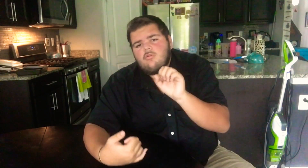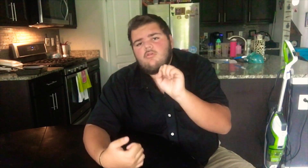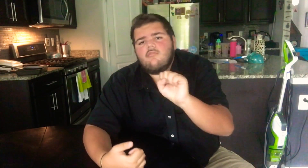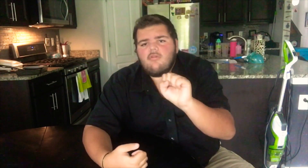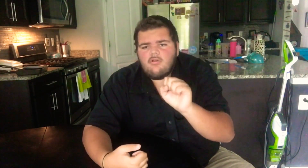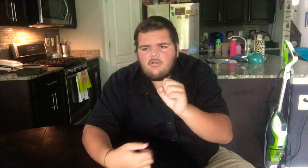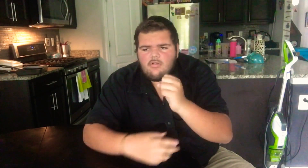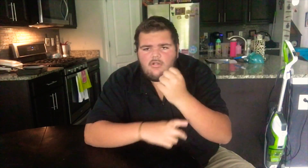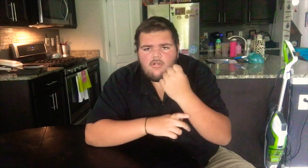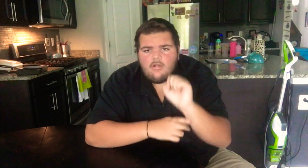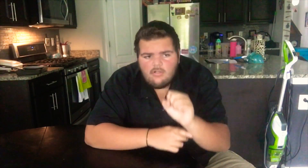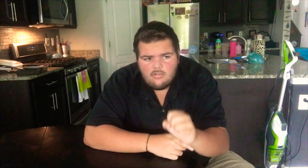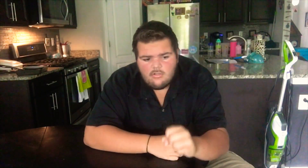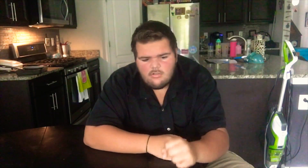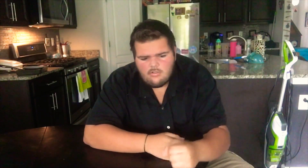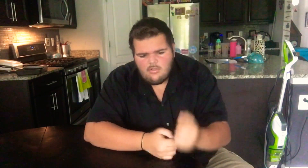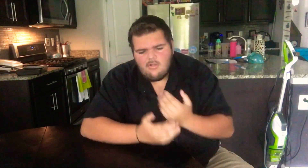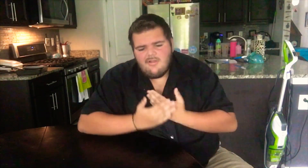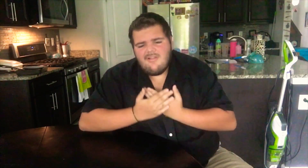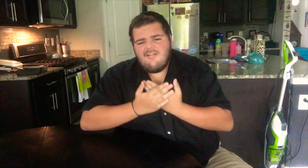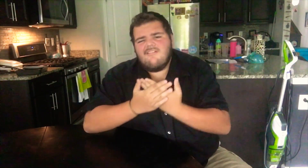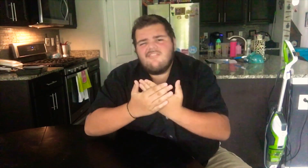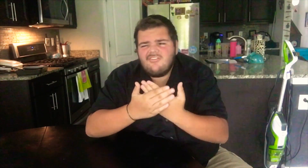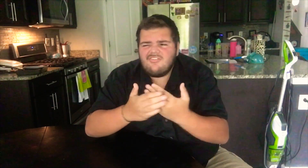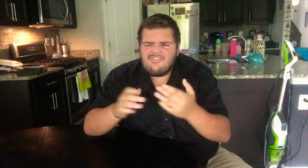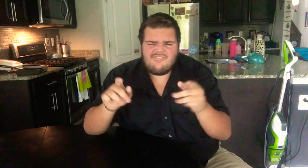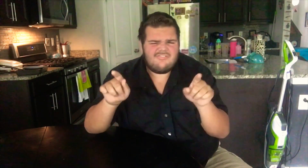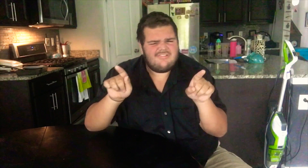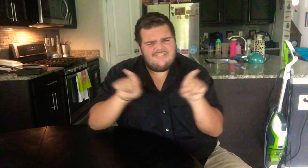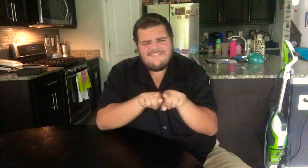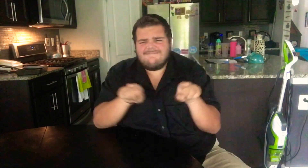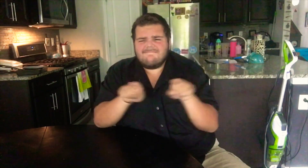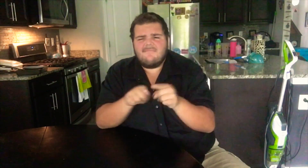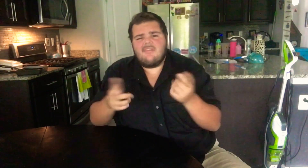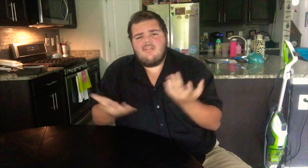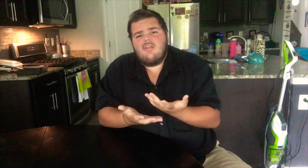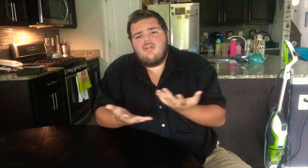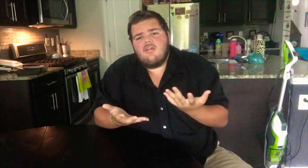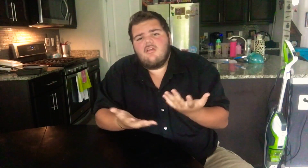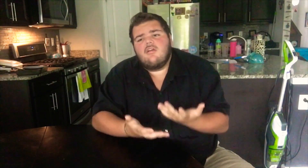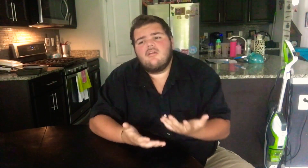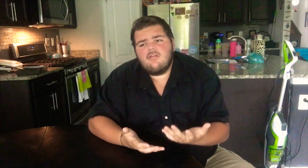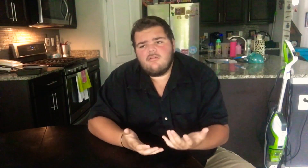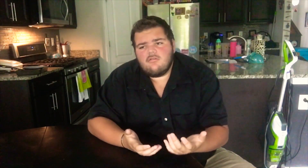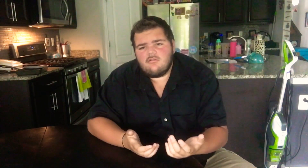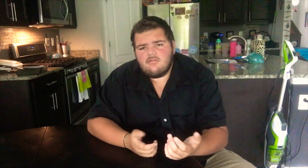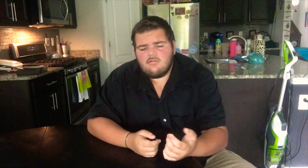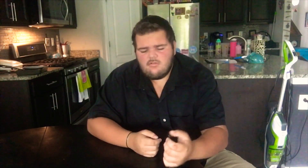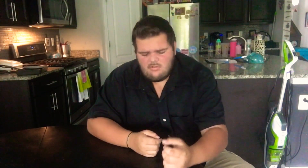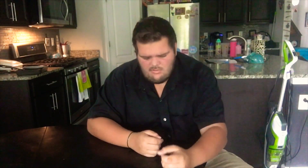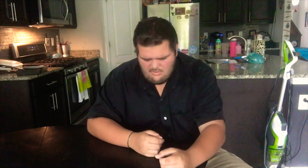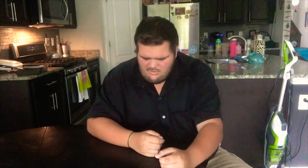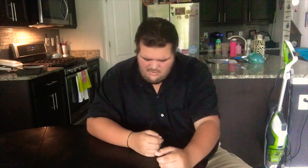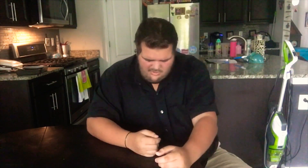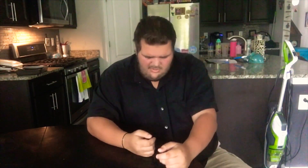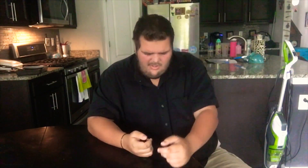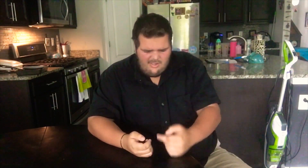your phone now, oh now Love to you is just a game Look what